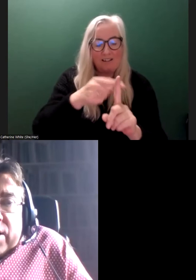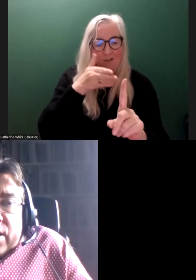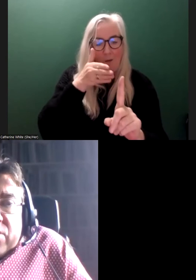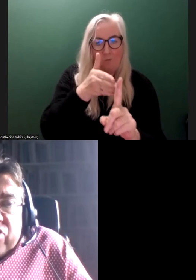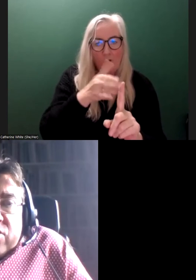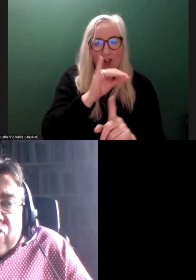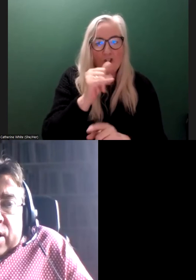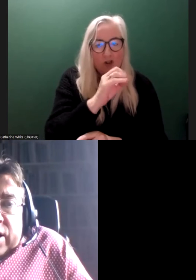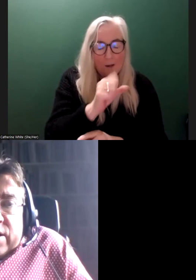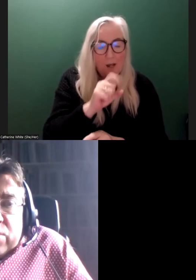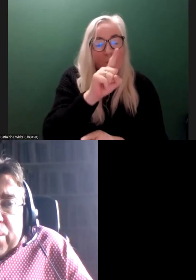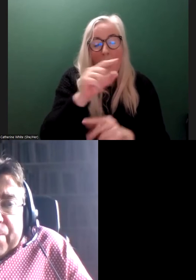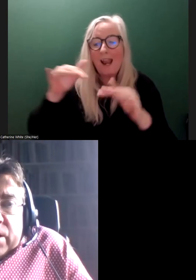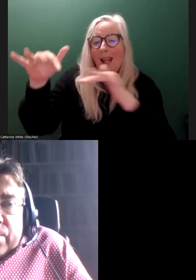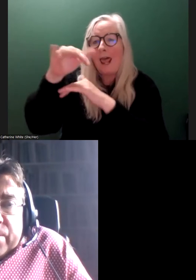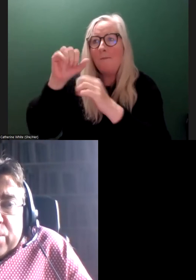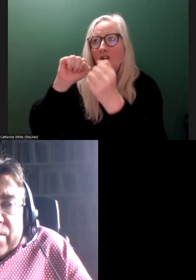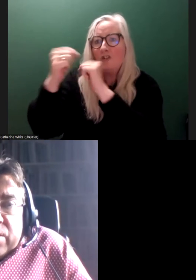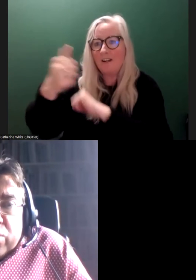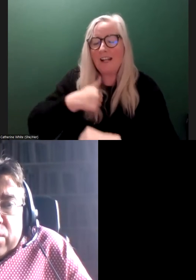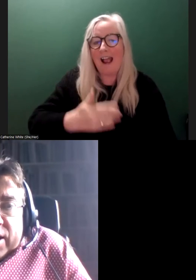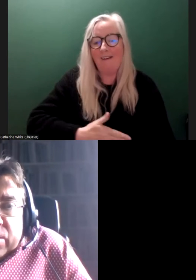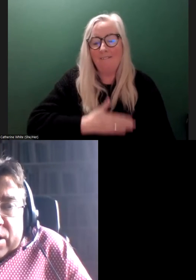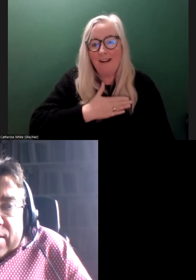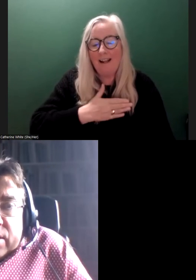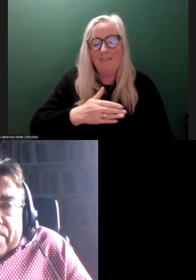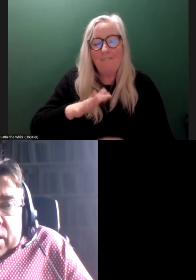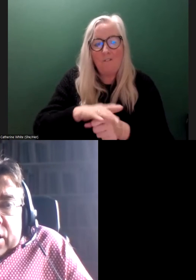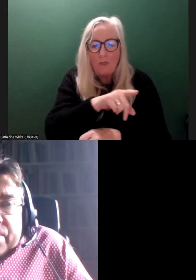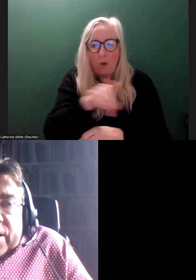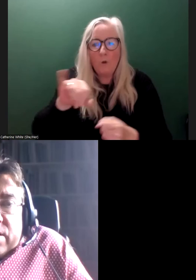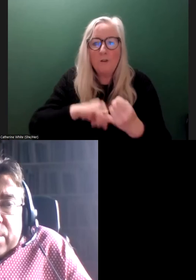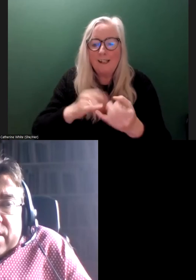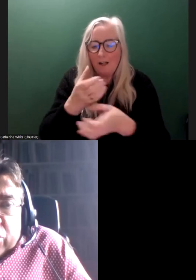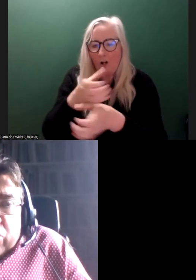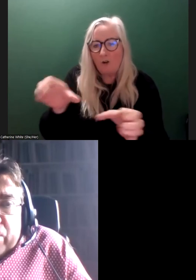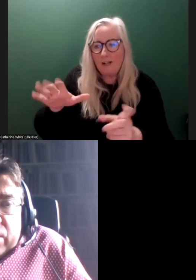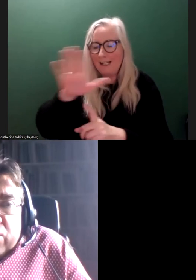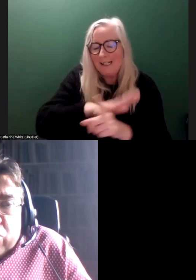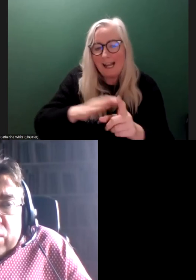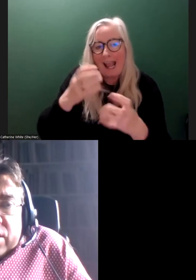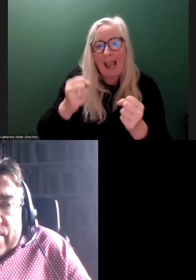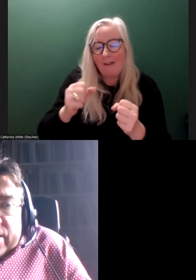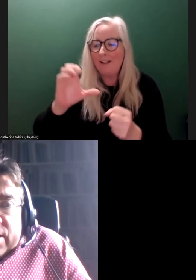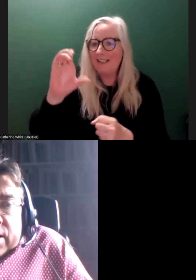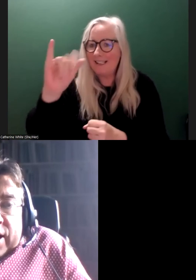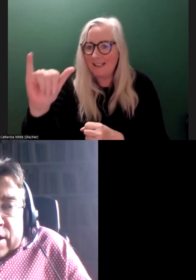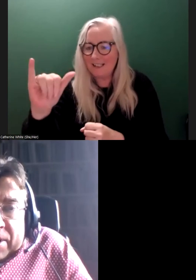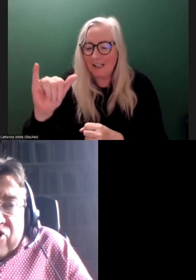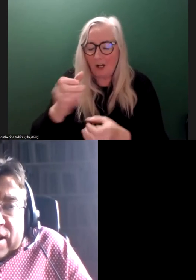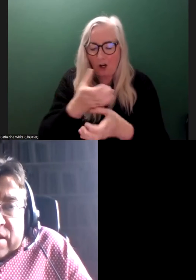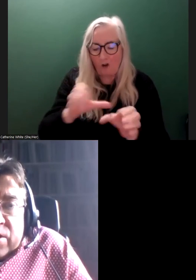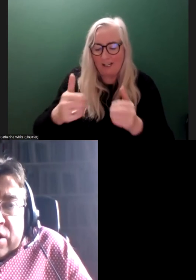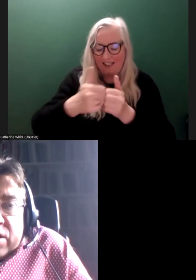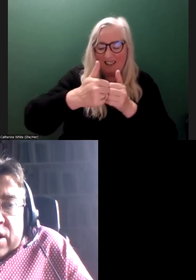but with climate change, I do fear for those in rural areas. I find there is an urban-rural divide, and